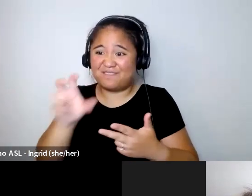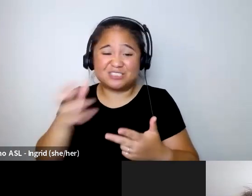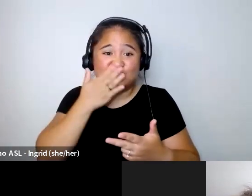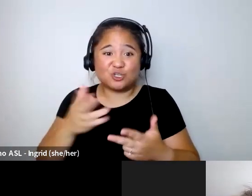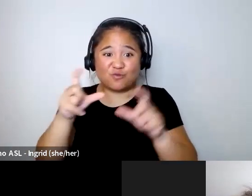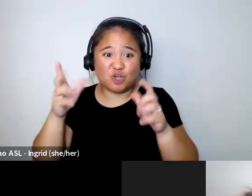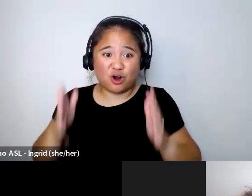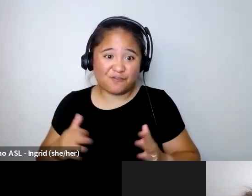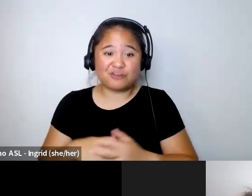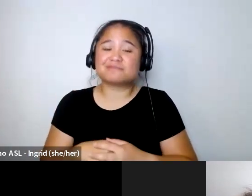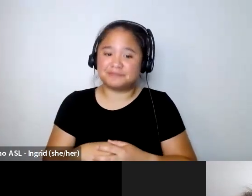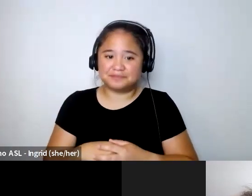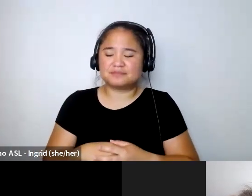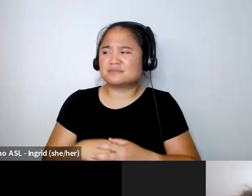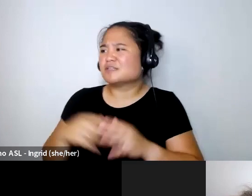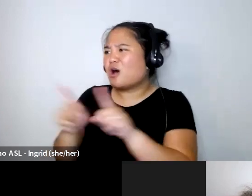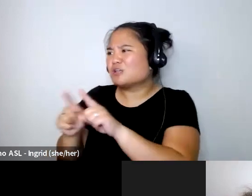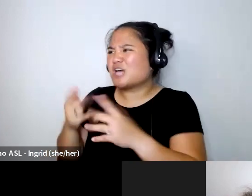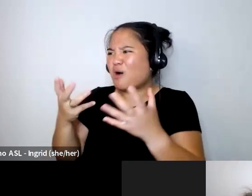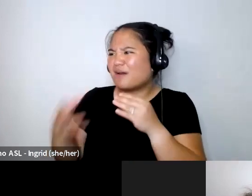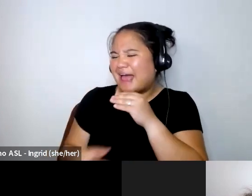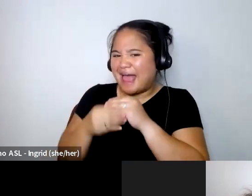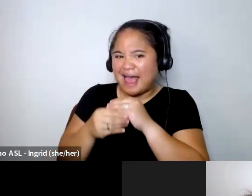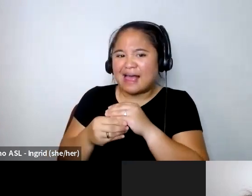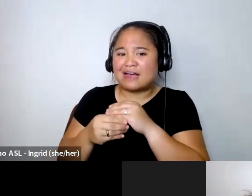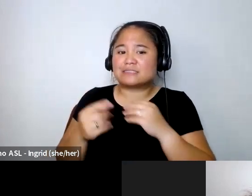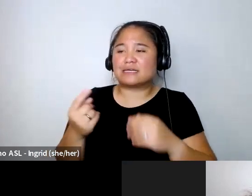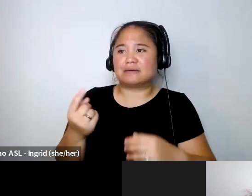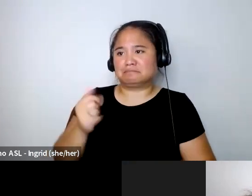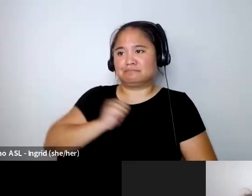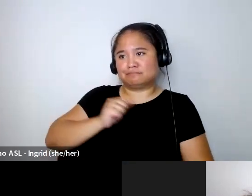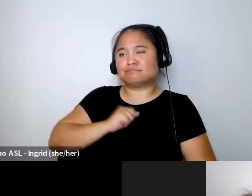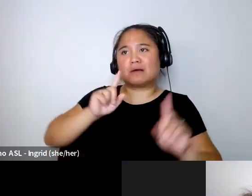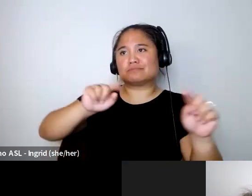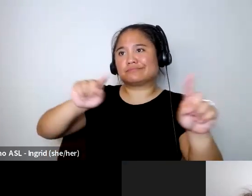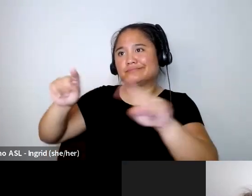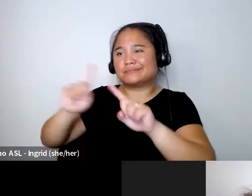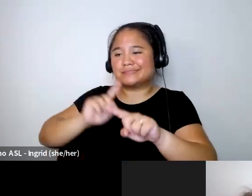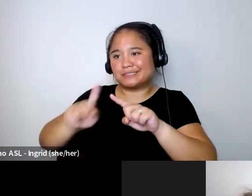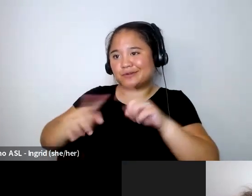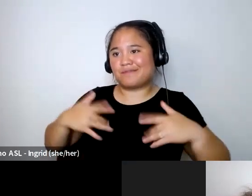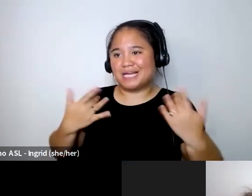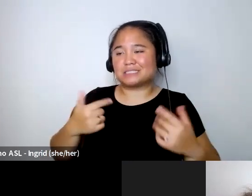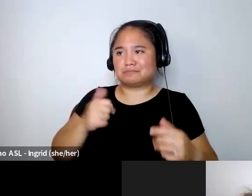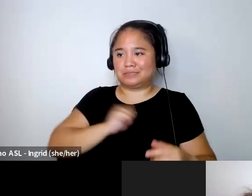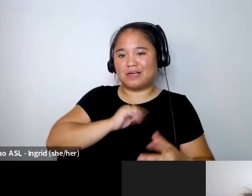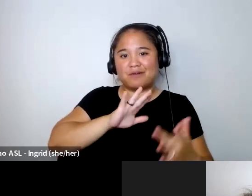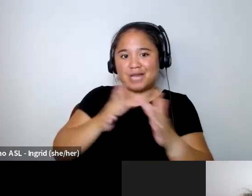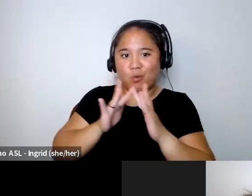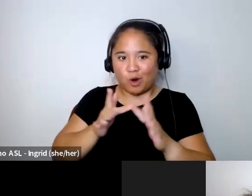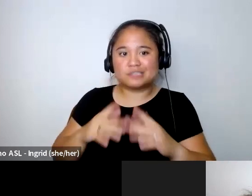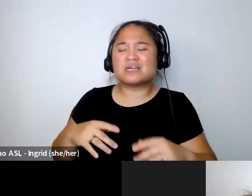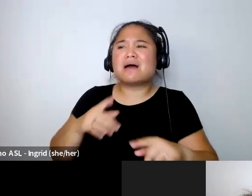and i want to add to that also as someone who gone to many events and have networked is to